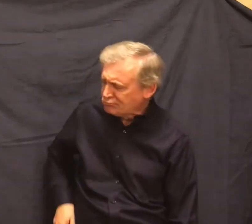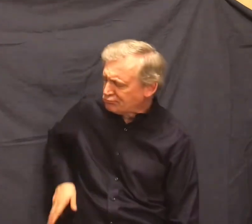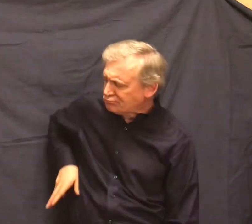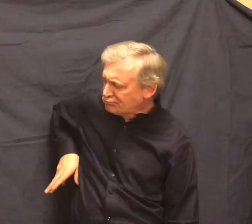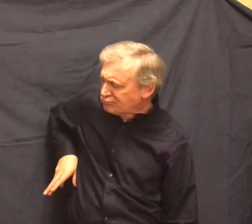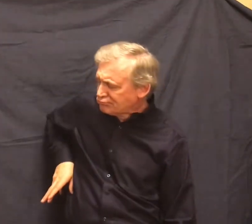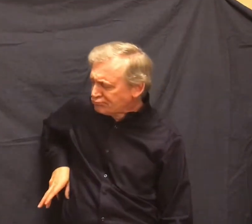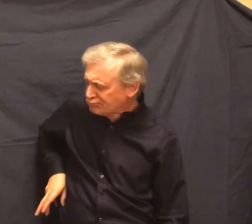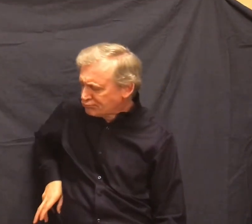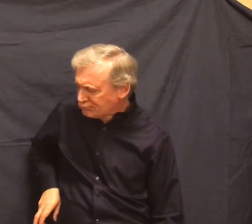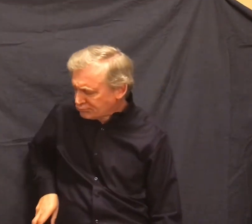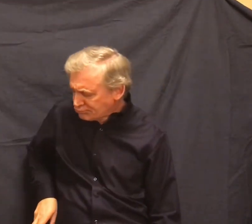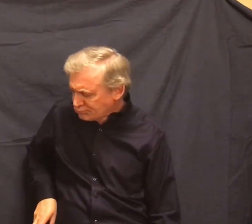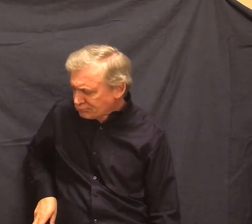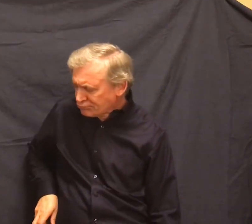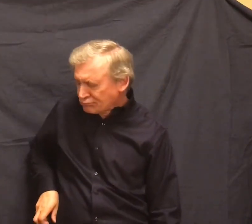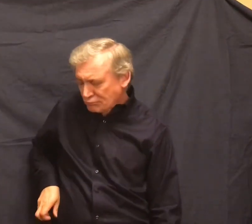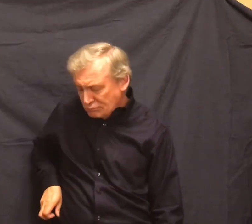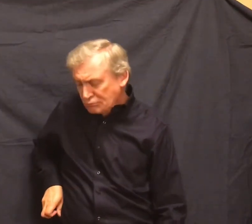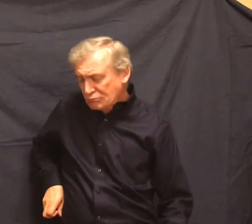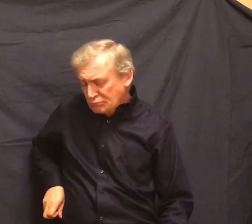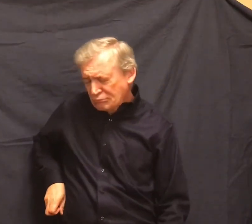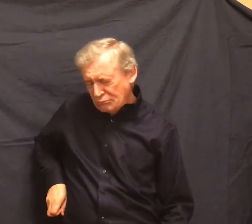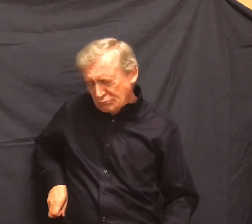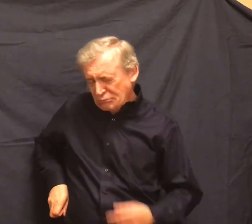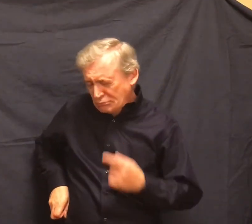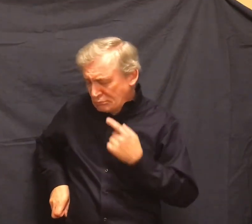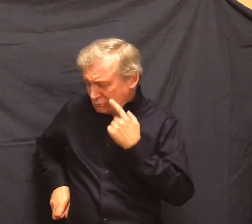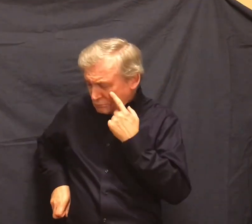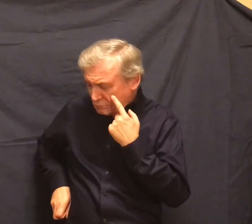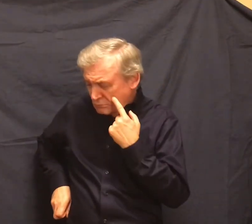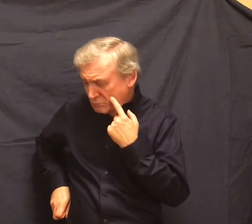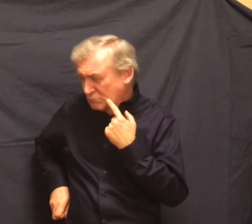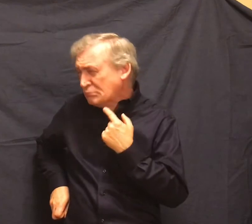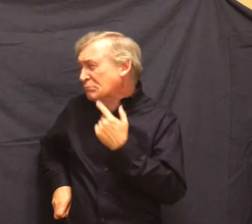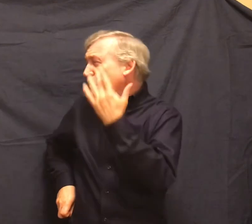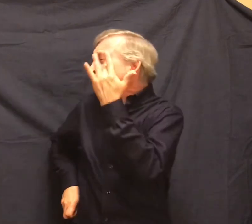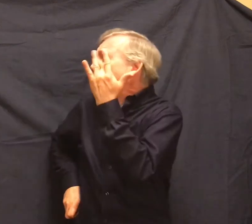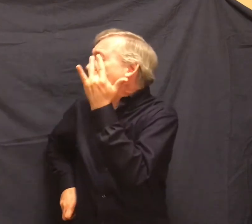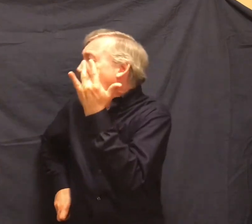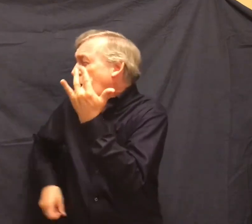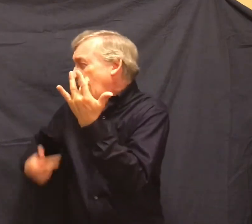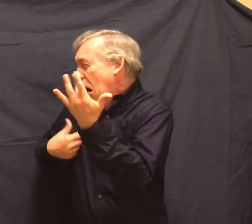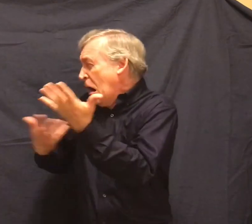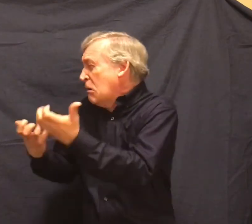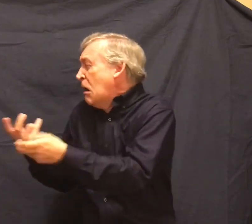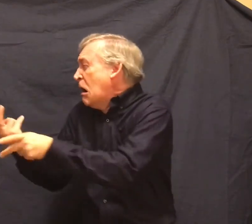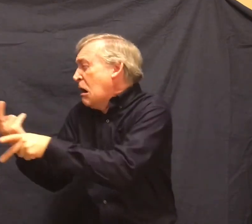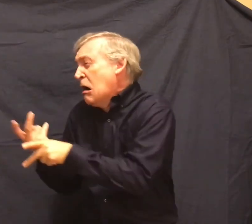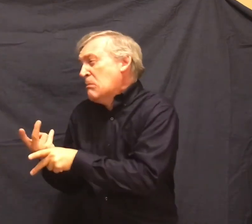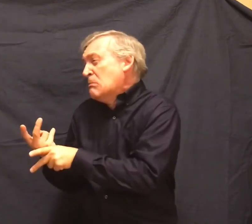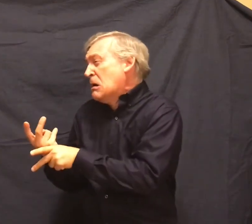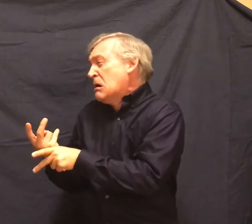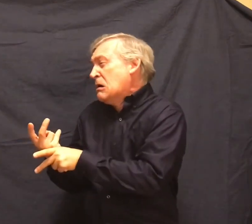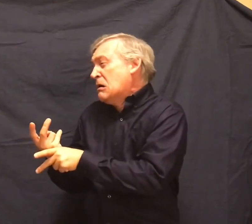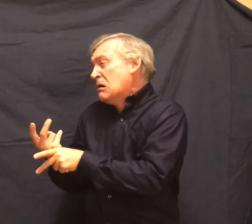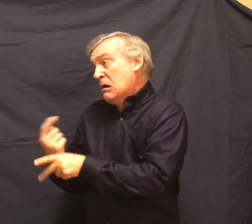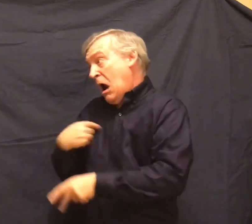His voice broke a little. I don't know why I can't keep it. It ain't nobody's mouse. I didn't steal it.